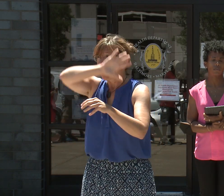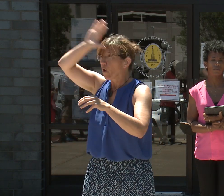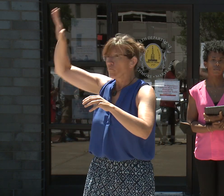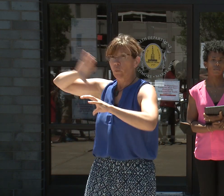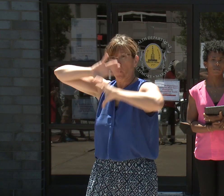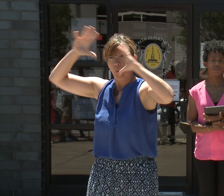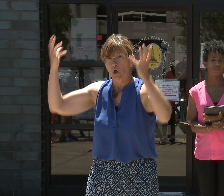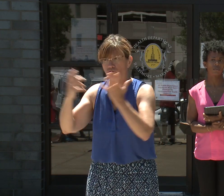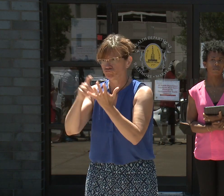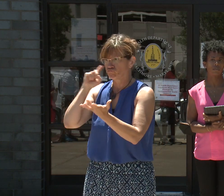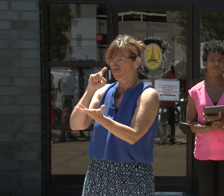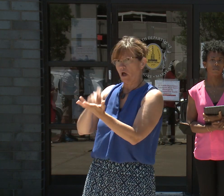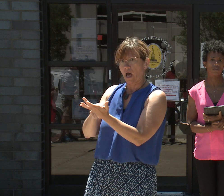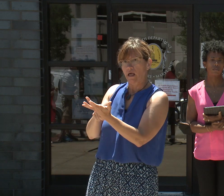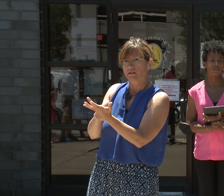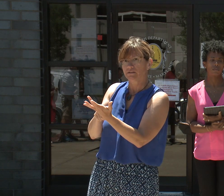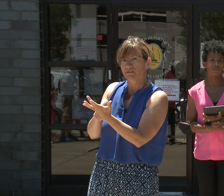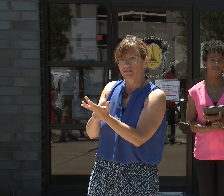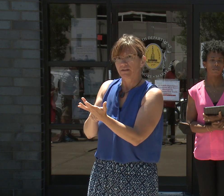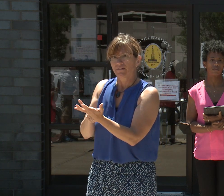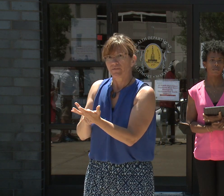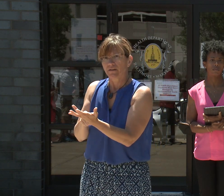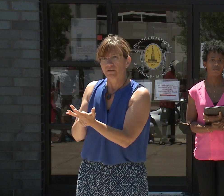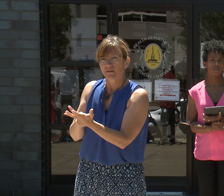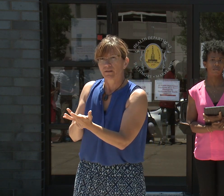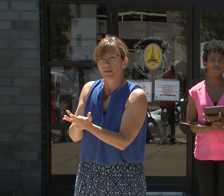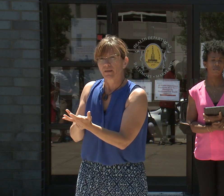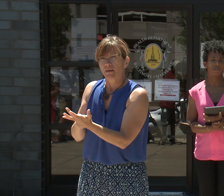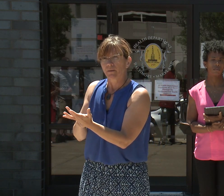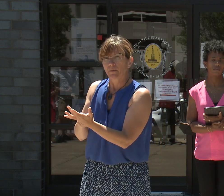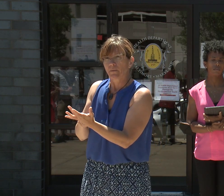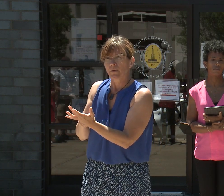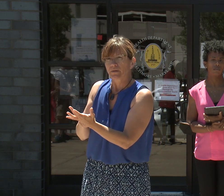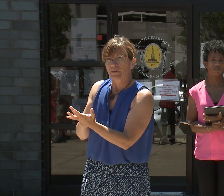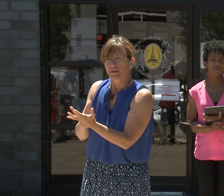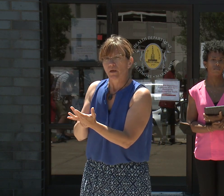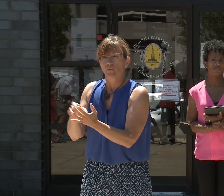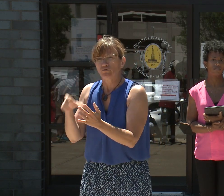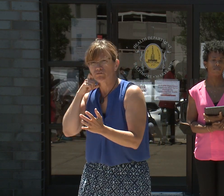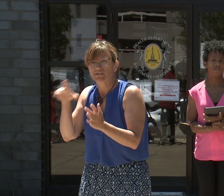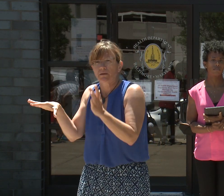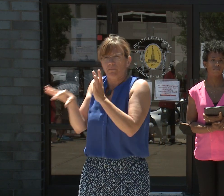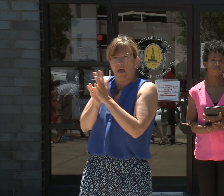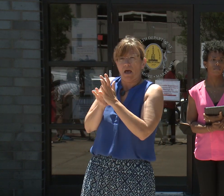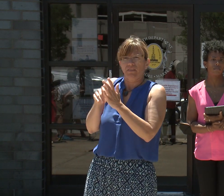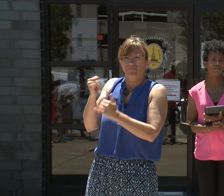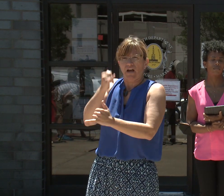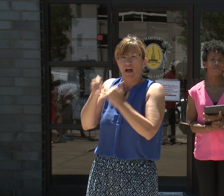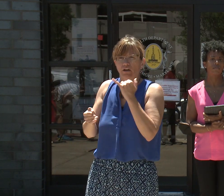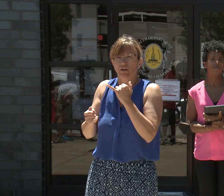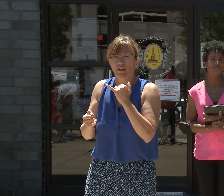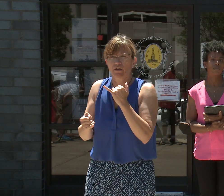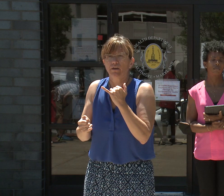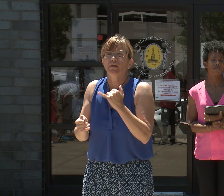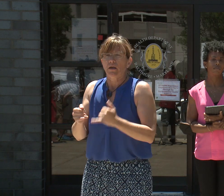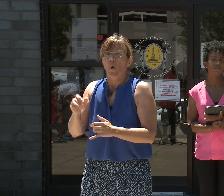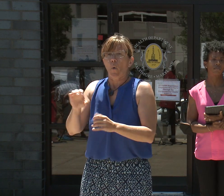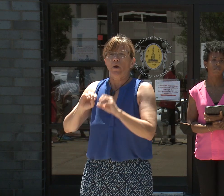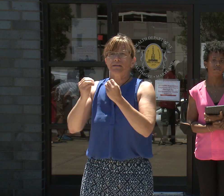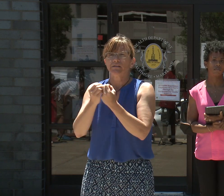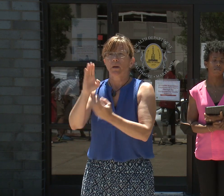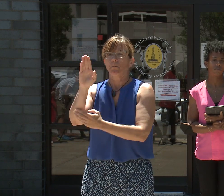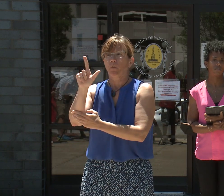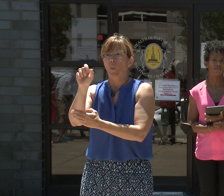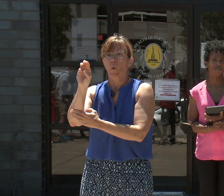Philanthropy's 2021 Global Mayor's Challenge. Thanks to our innovative efforts to support minority businesses